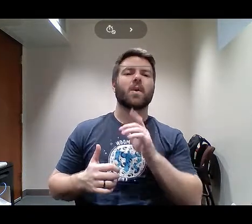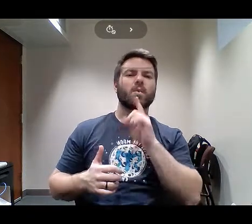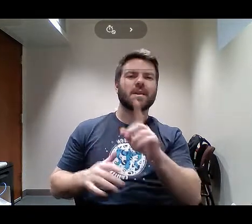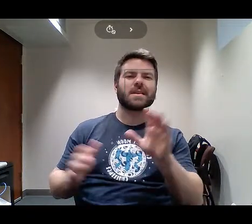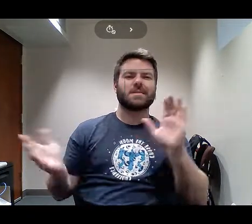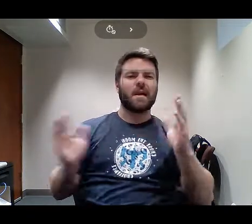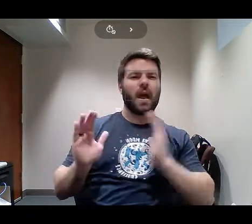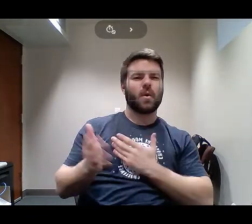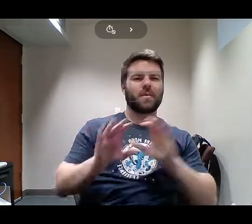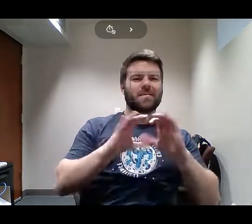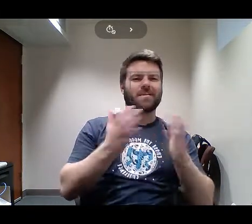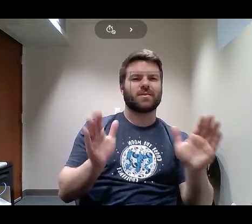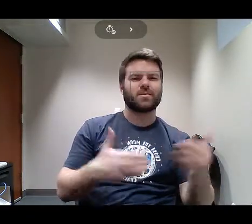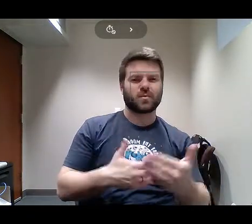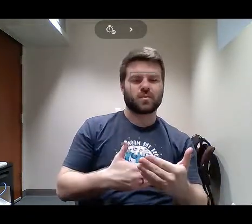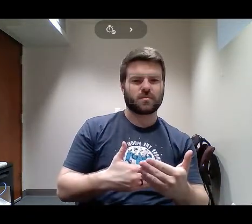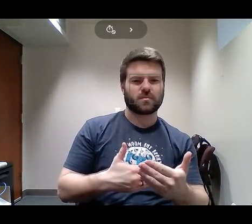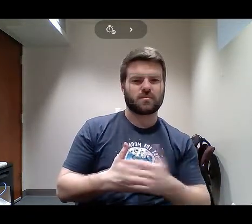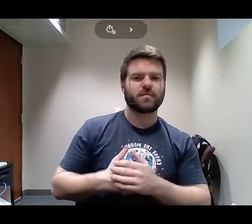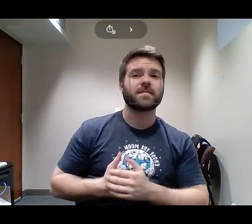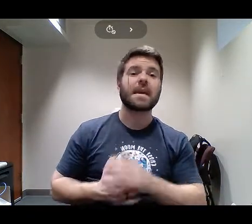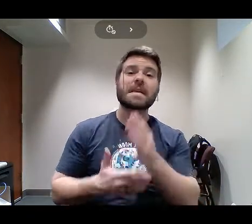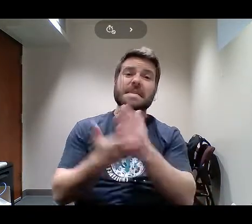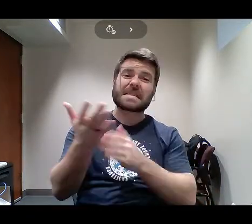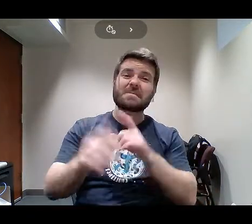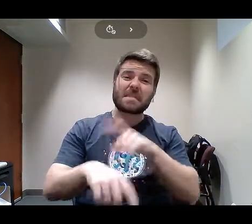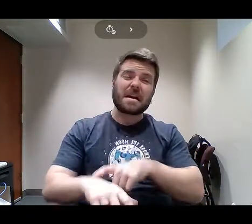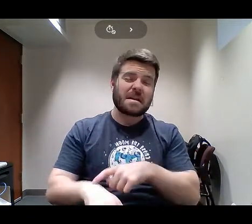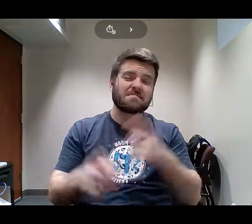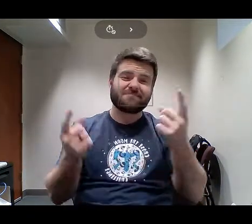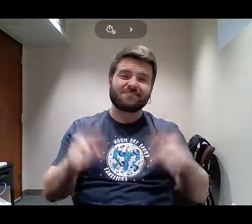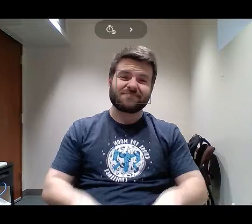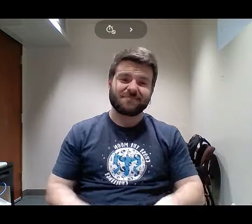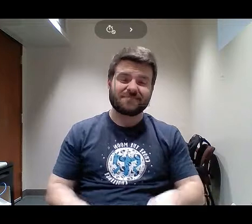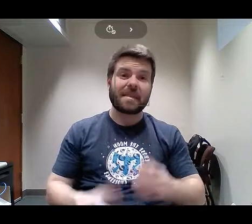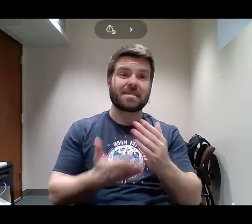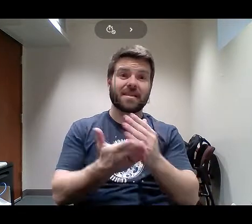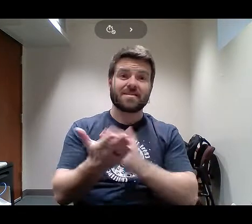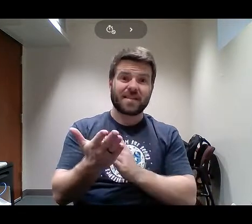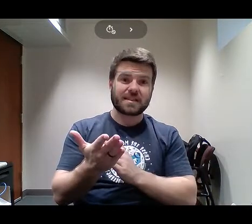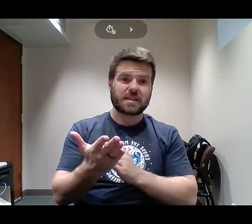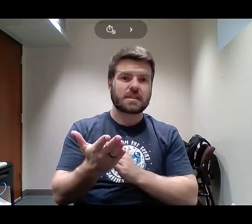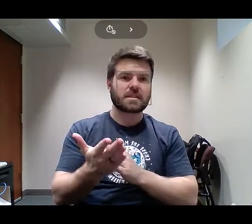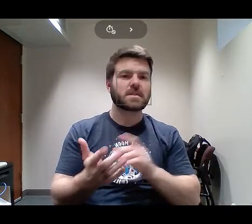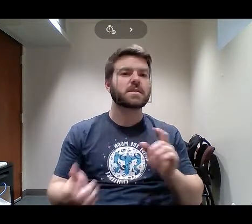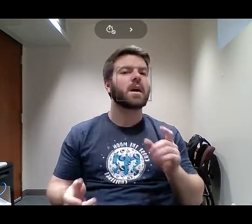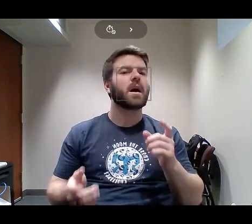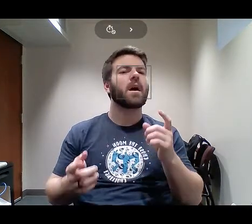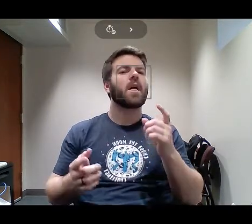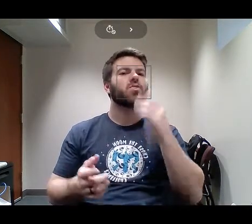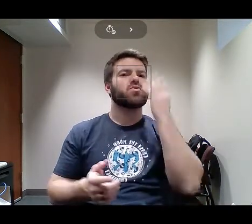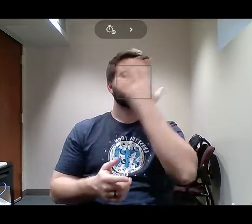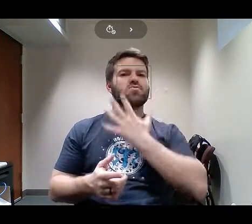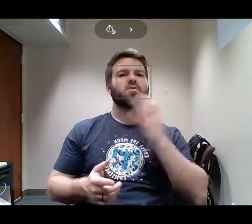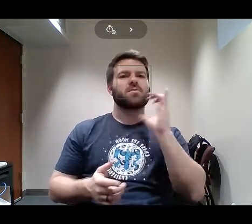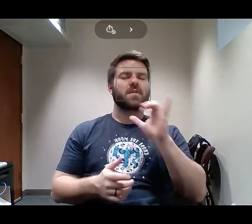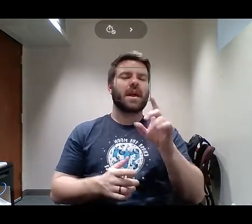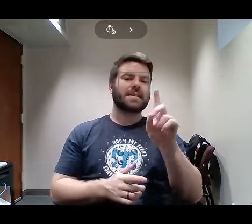in this planet Earth School, the lessons often come dressed up as detours or roadblocks, and sometimes as full